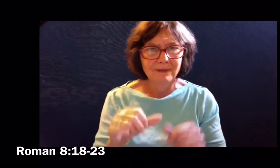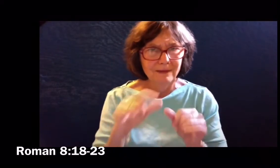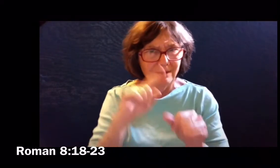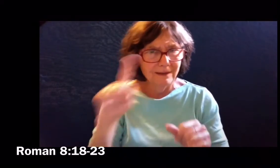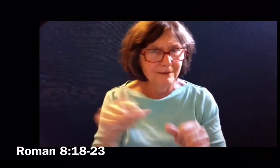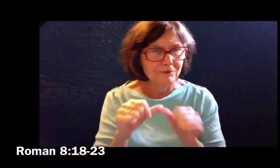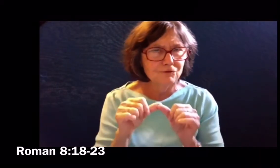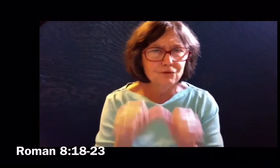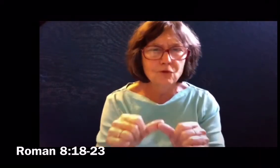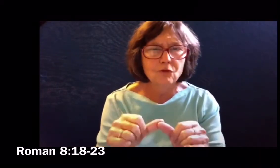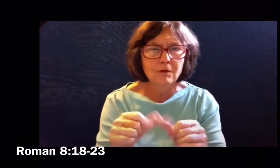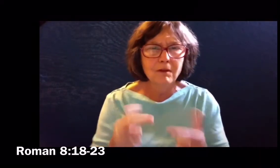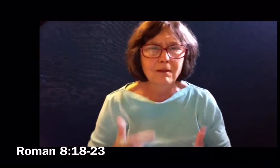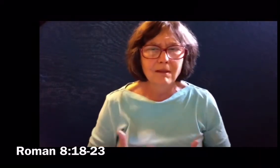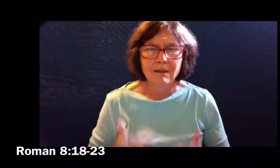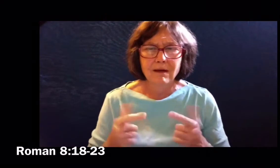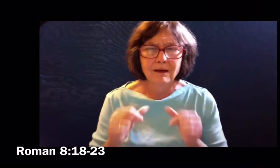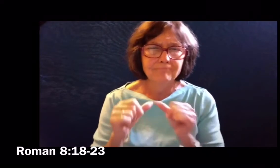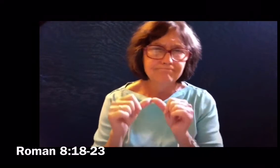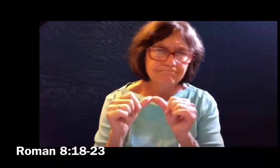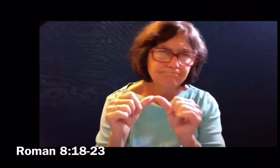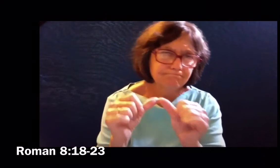of eternal life.